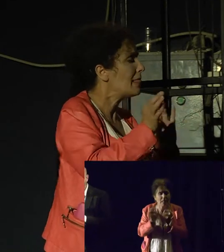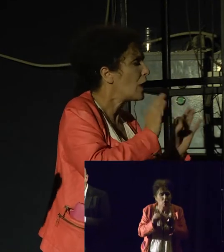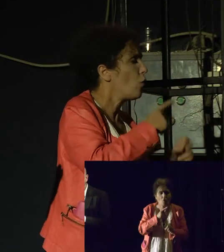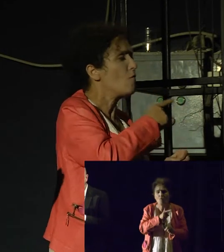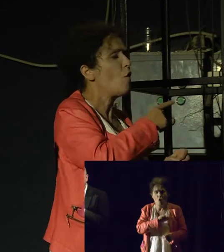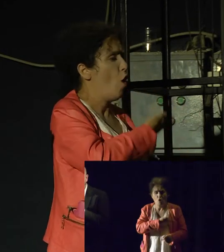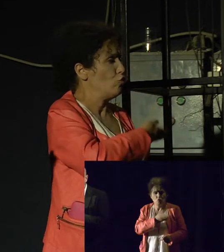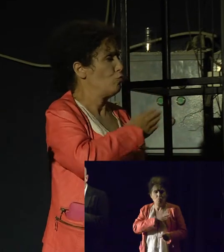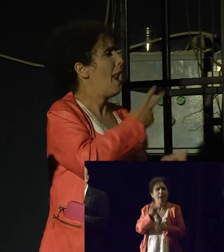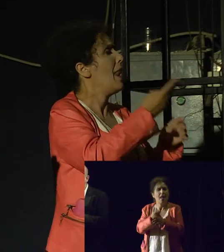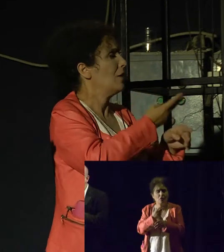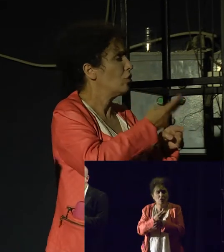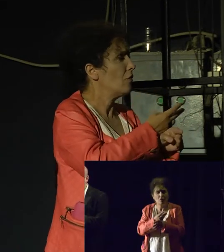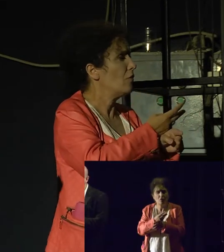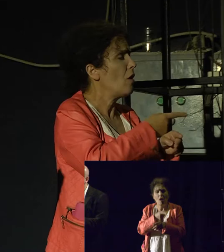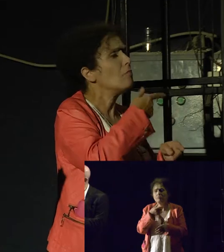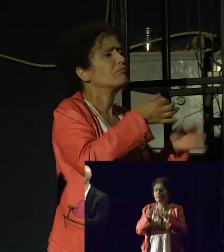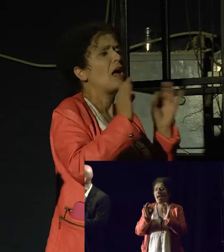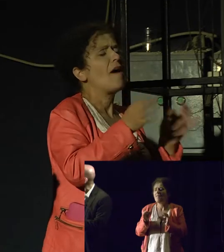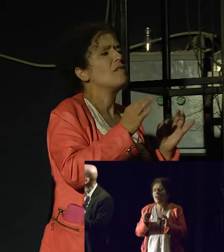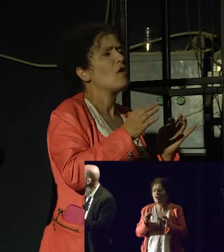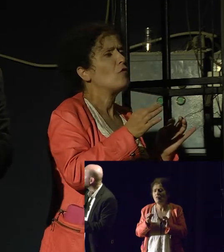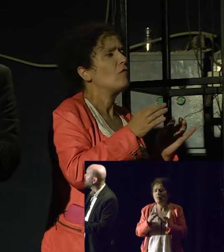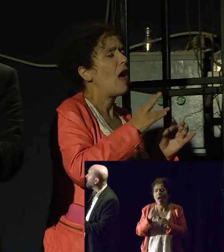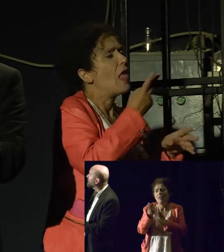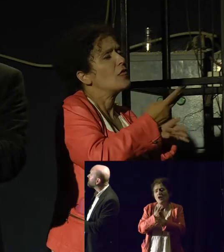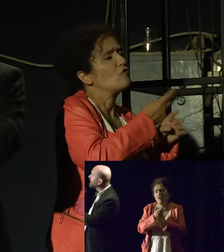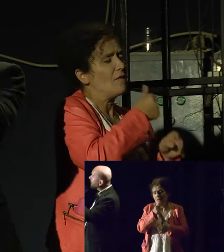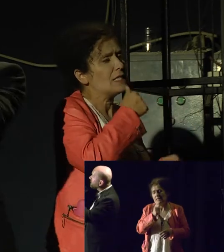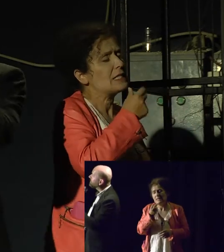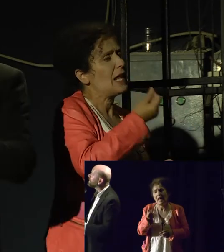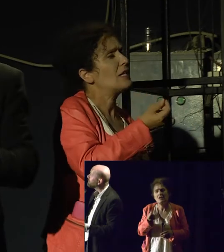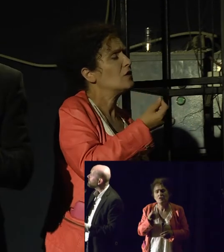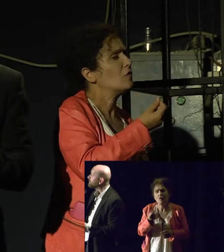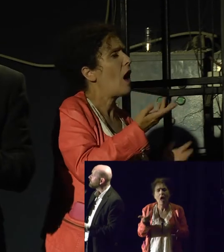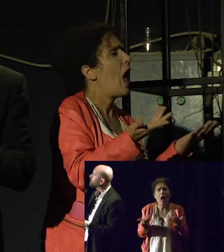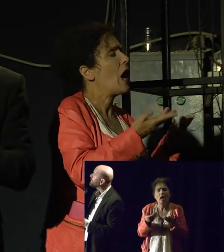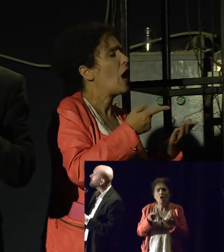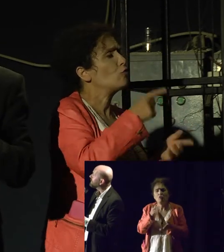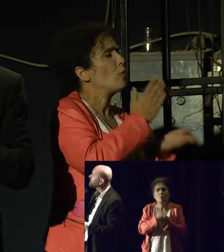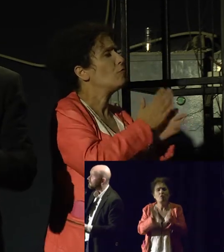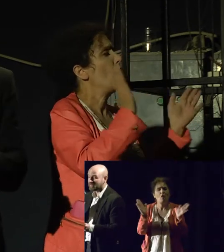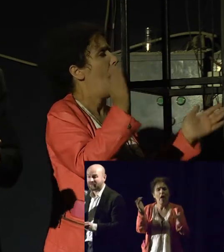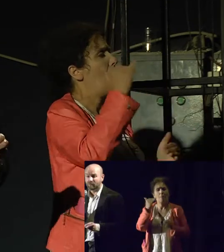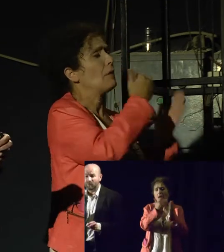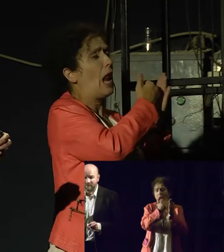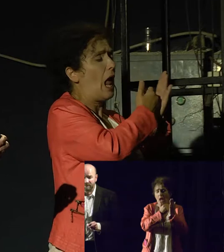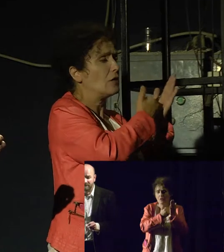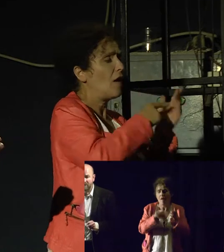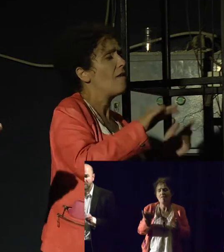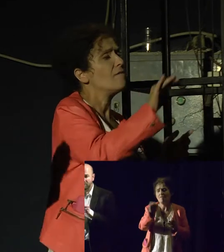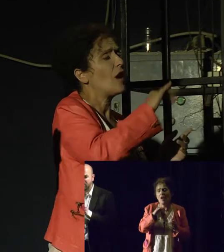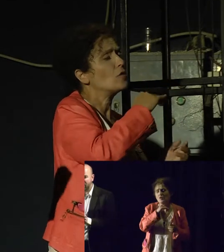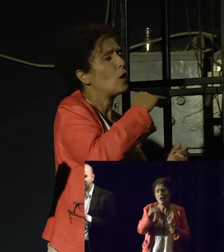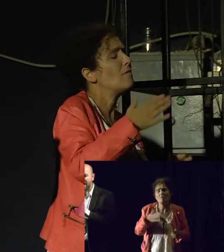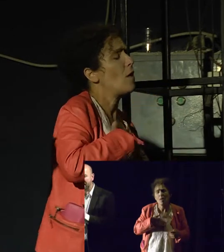longer qualified for state funding from the Spanish authorities. At European level, there was also an attempt entitled One of